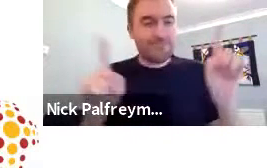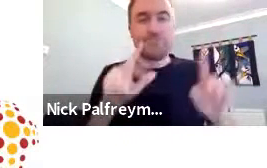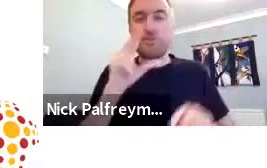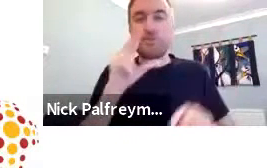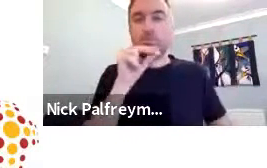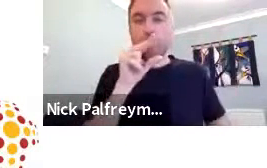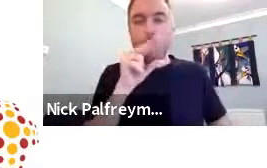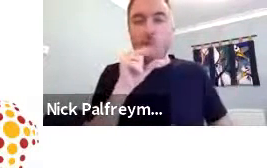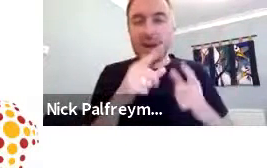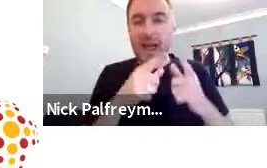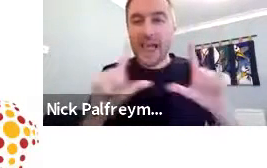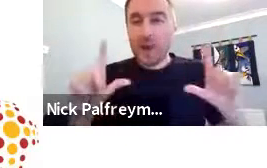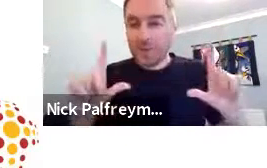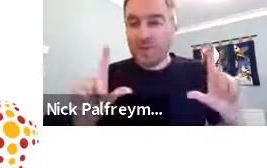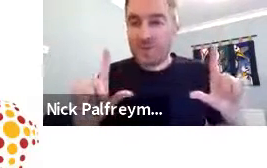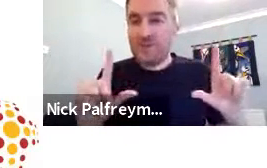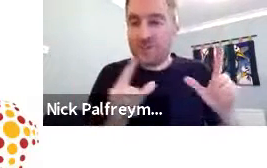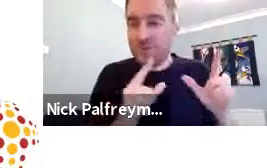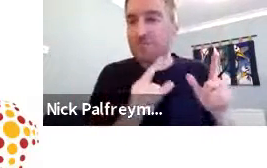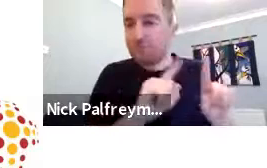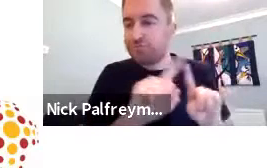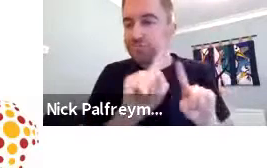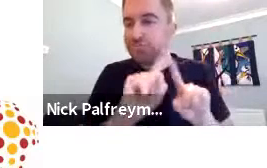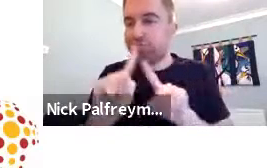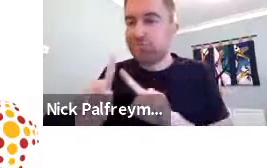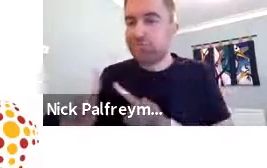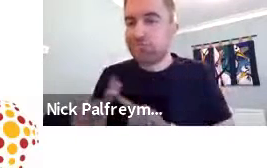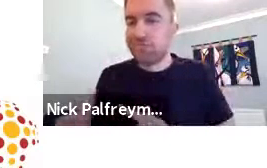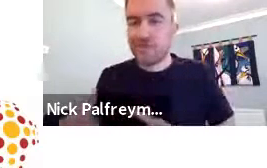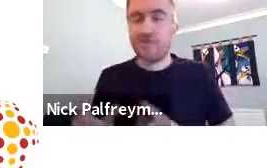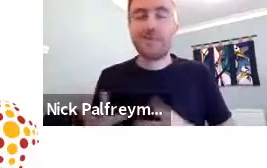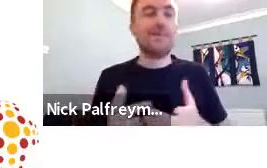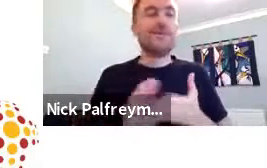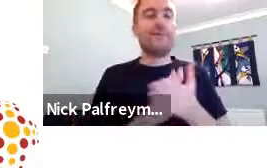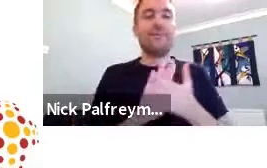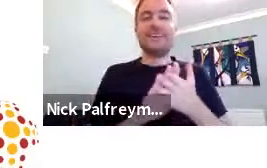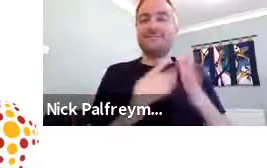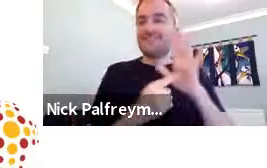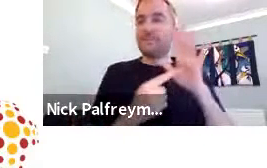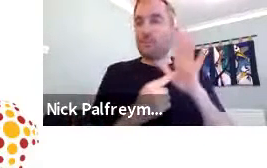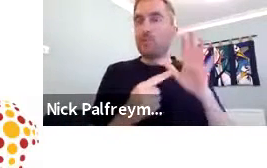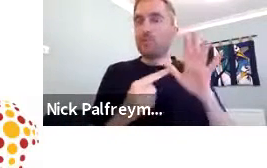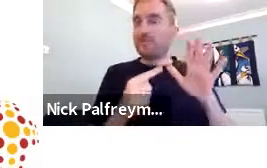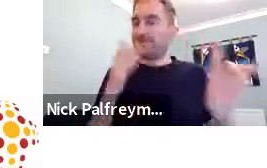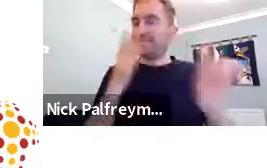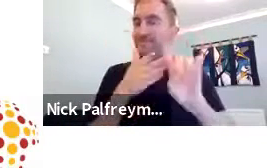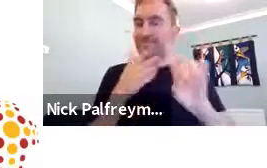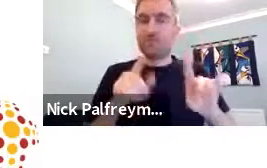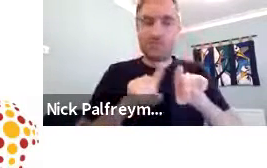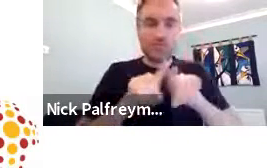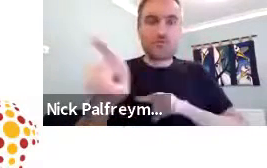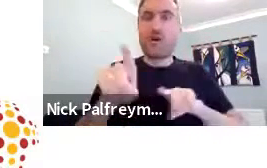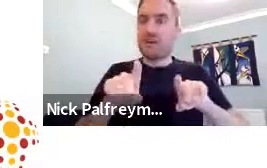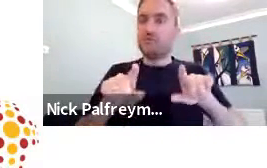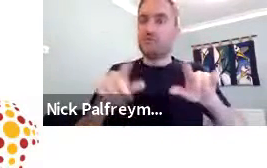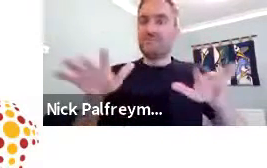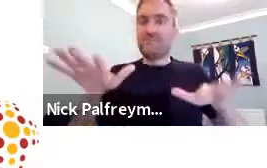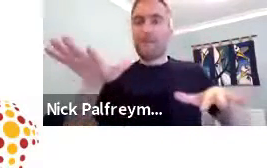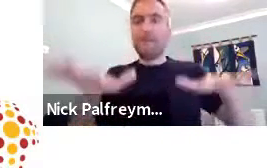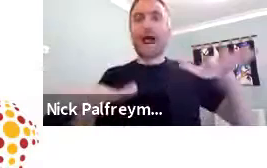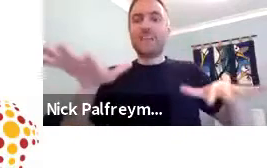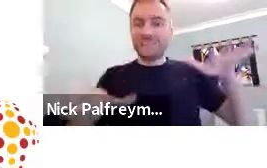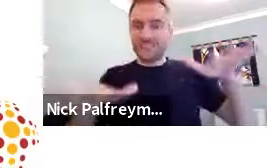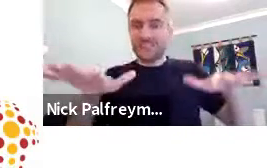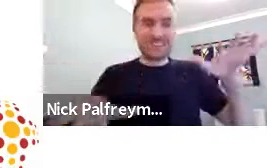religion. And many people's spoken language is actually very different as well. So it was very important